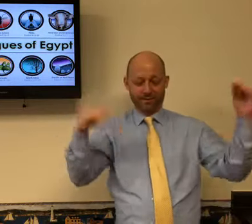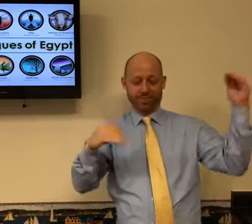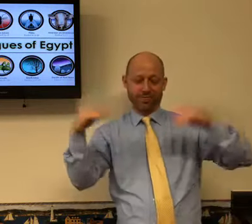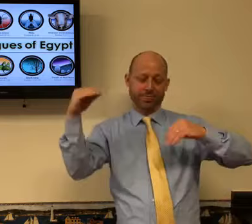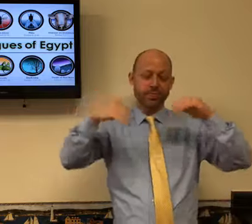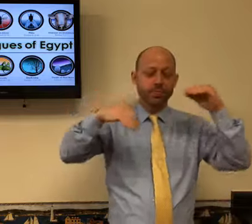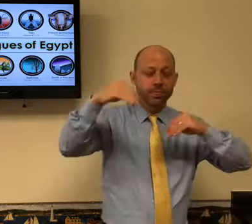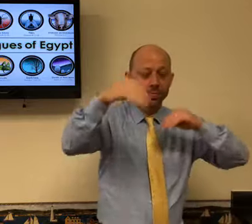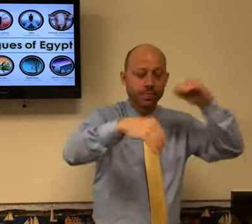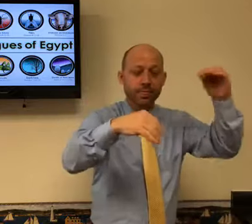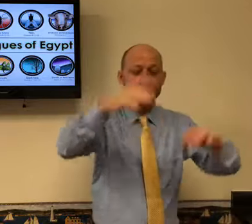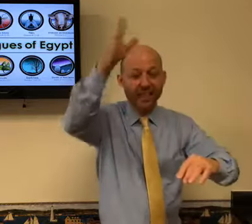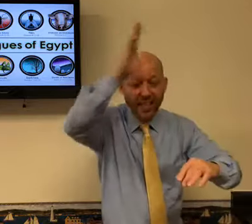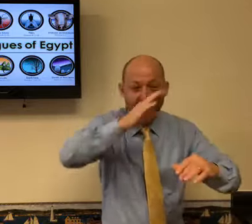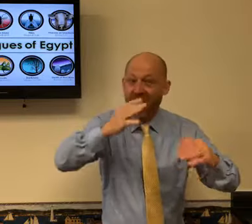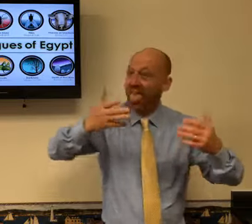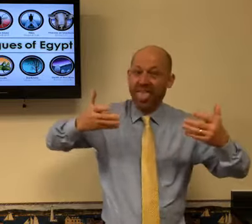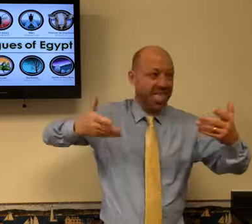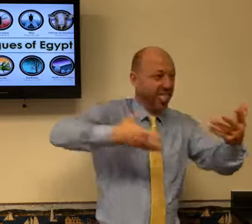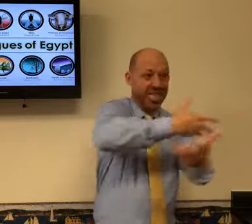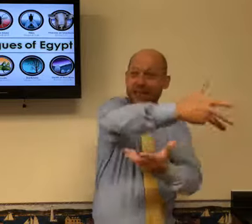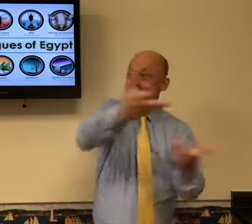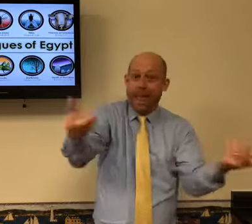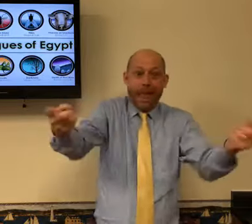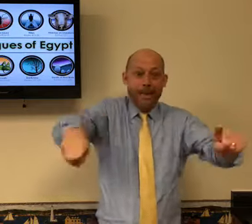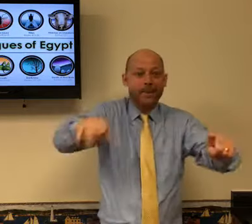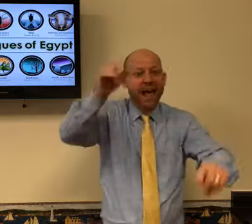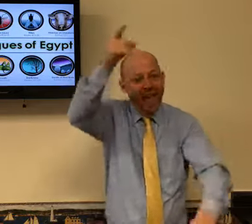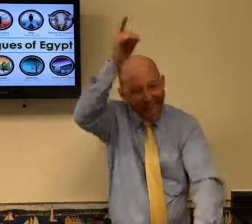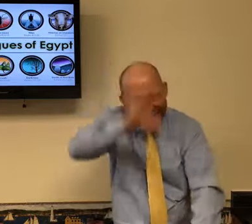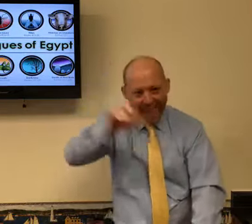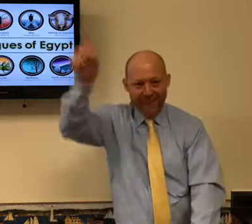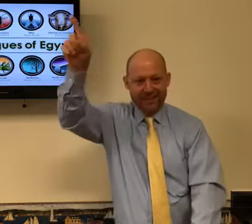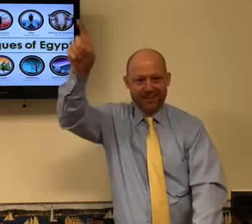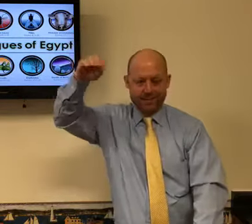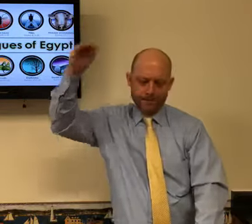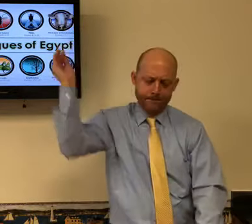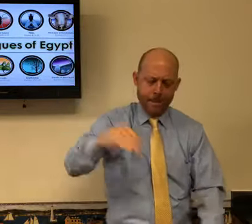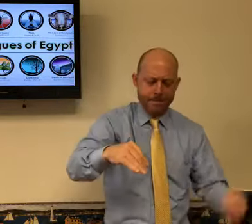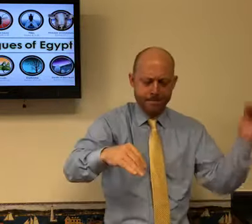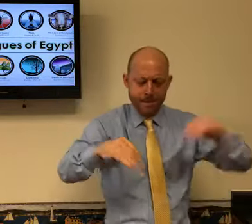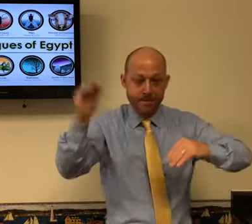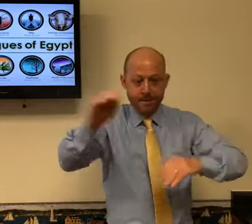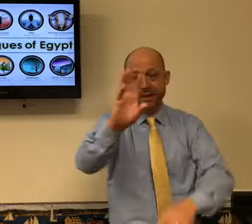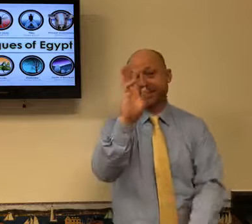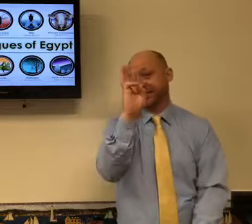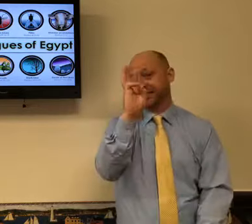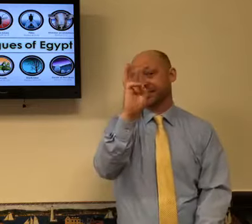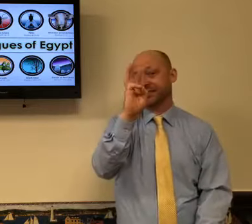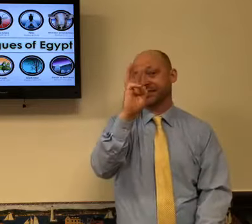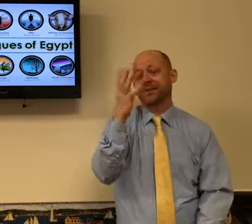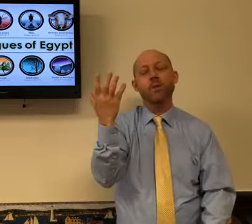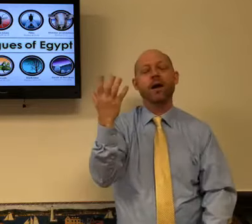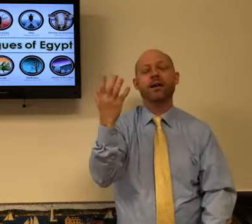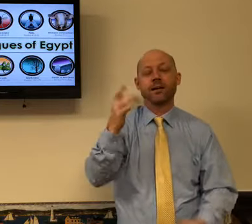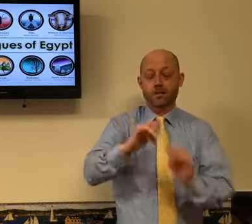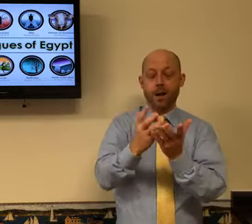You know, God put these things together. You know, God's in charge. He knew all this was going to happen. He put it all together. Six, the number